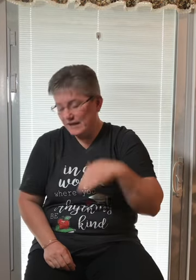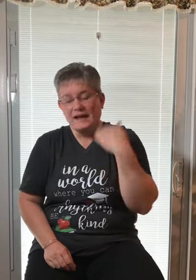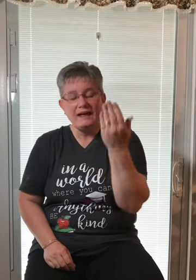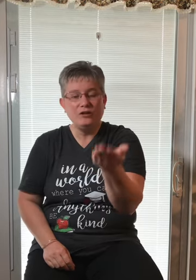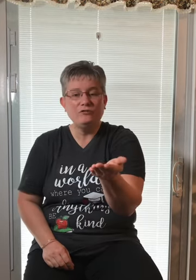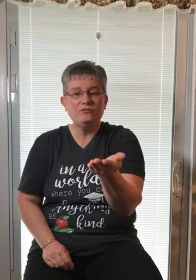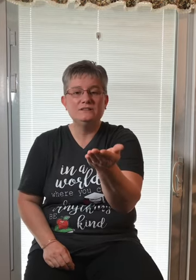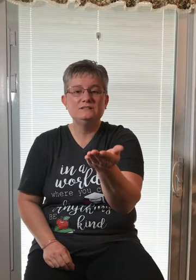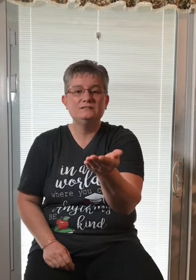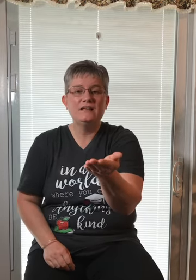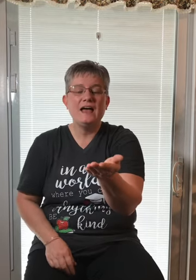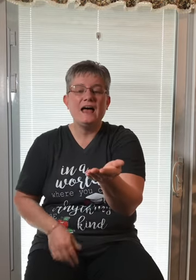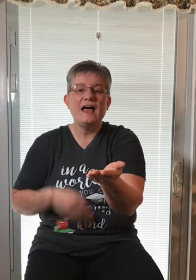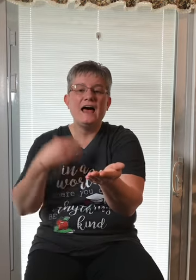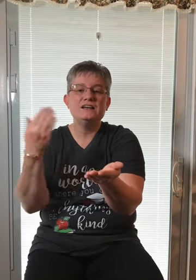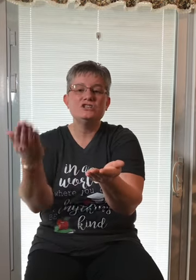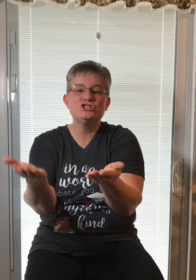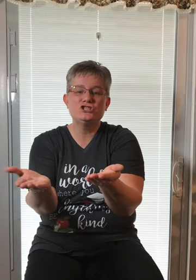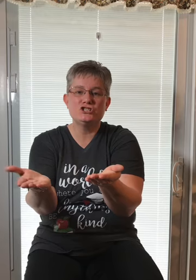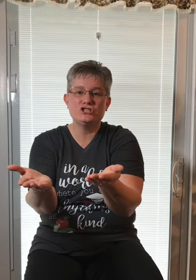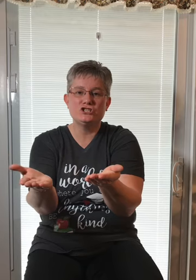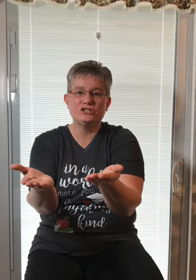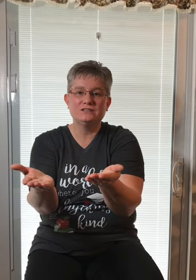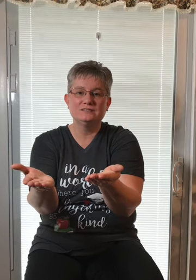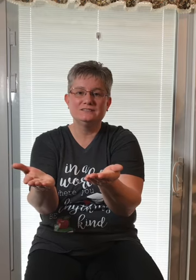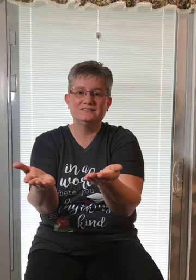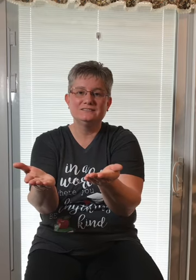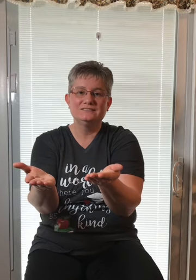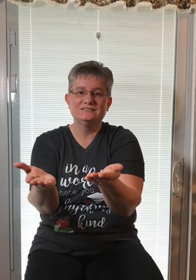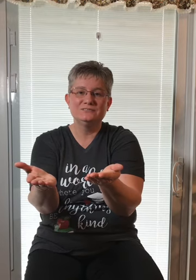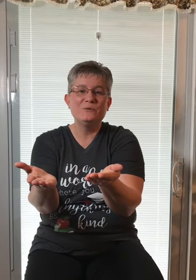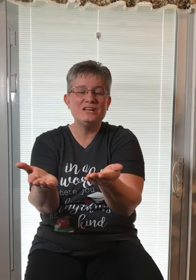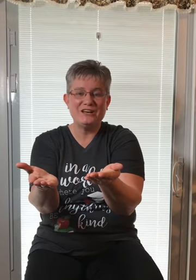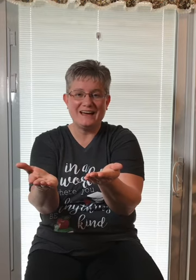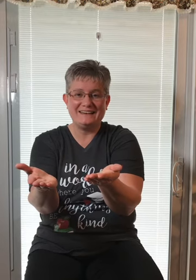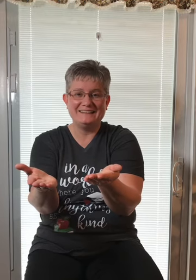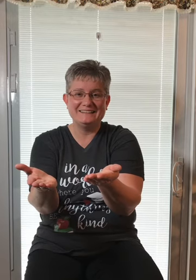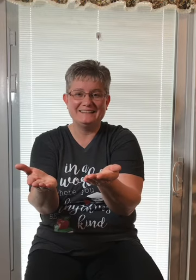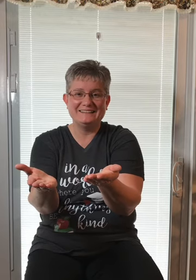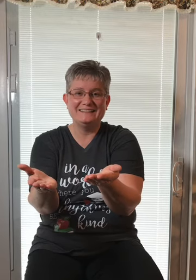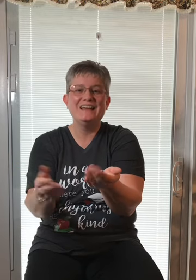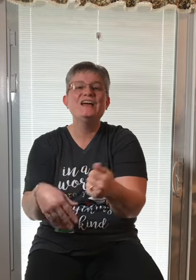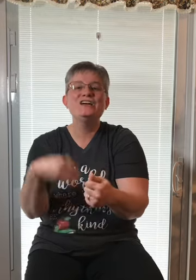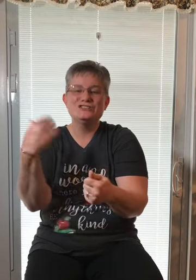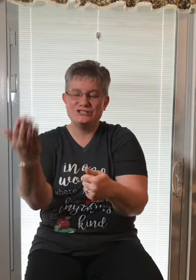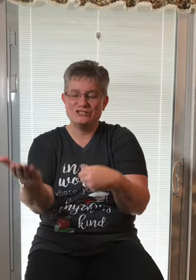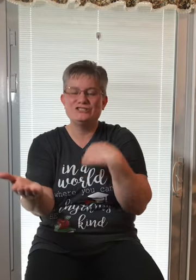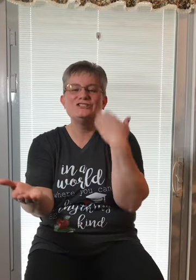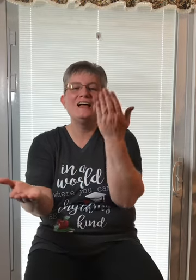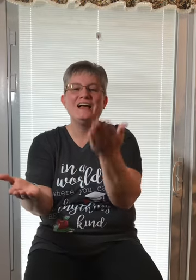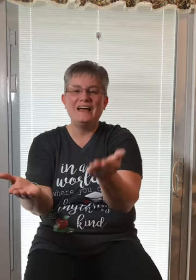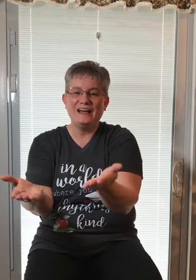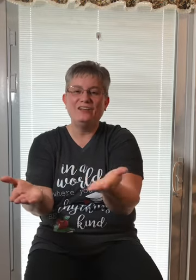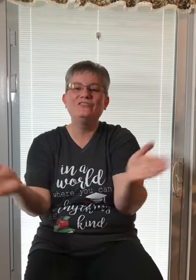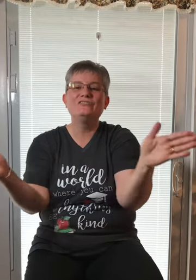Elf. Add sh. What do you got? Sh. Elf.